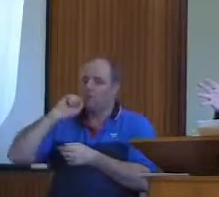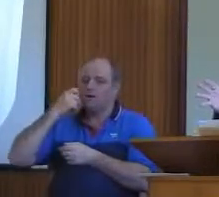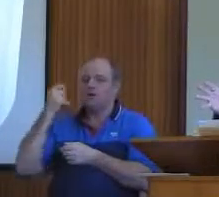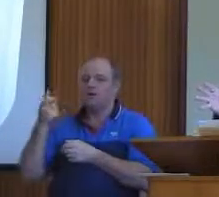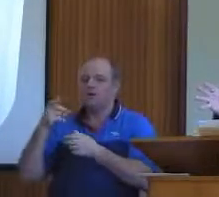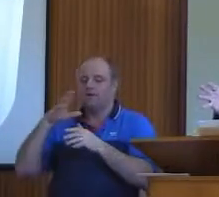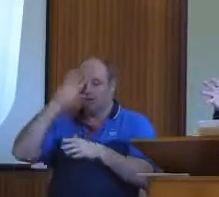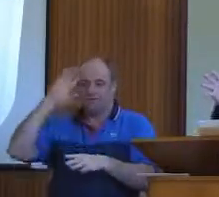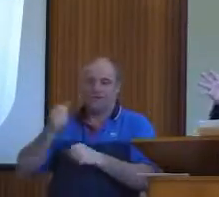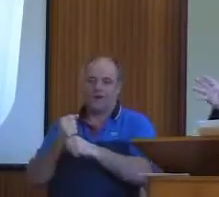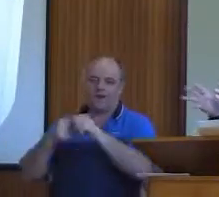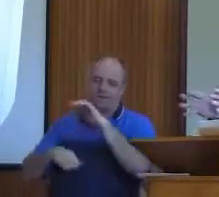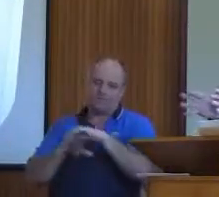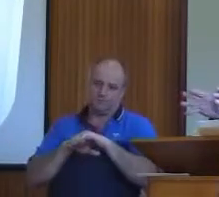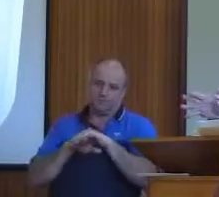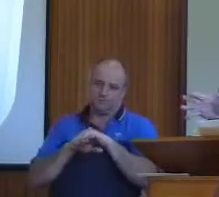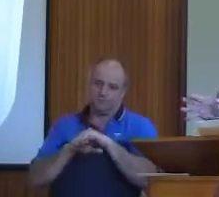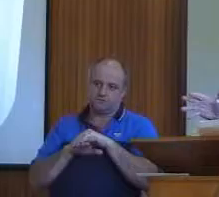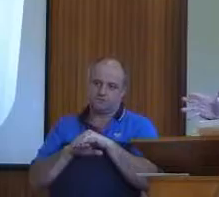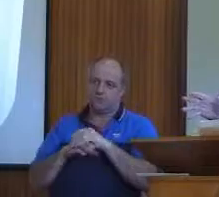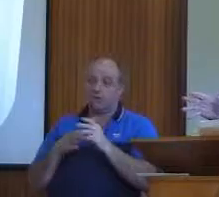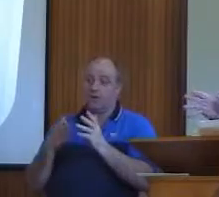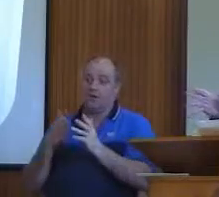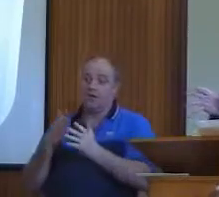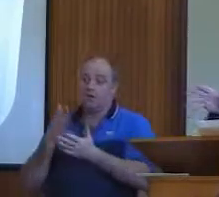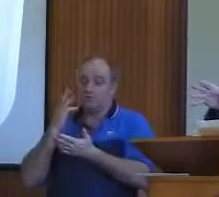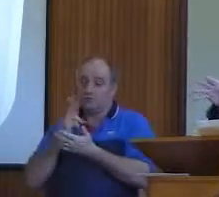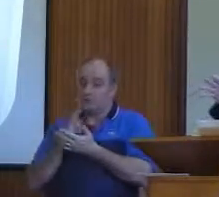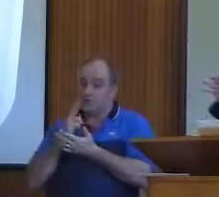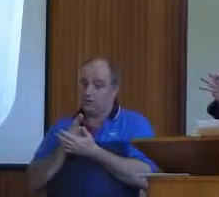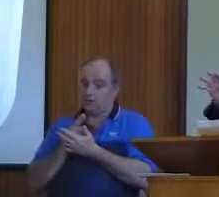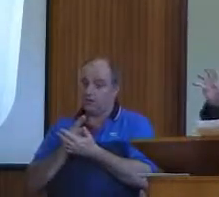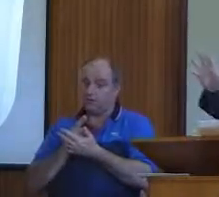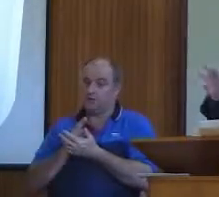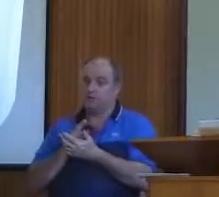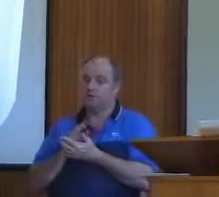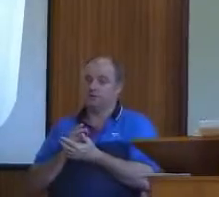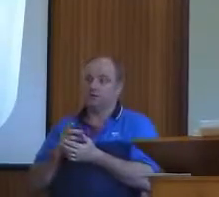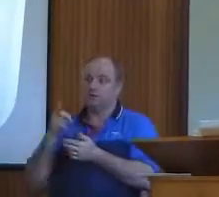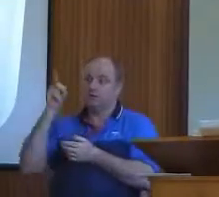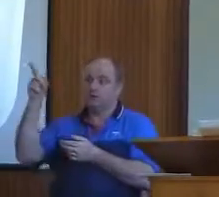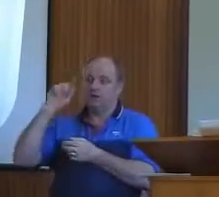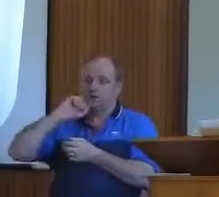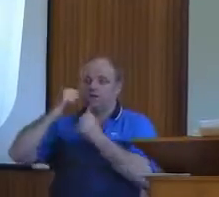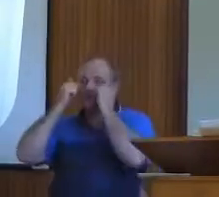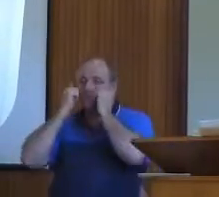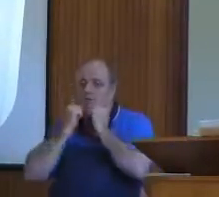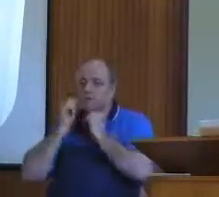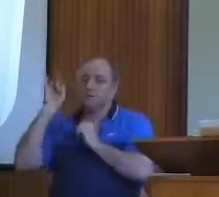things when we live by them He proves Himself wonderfully faithful in the marvels that He